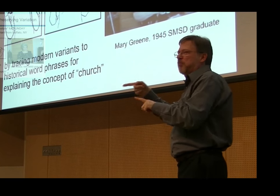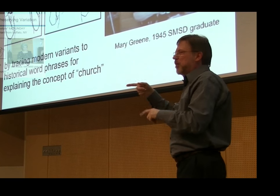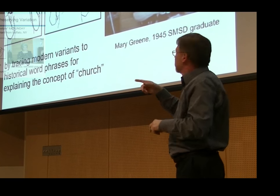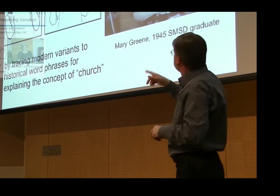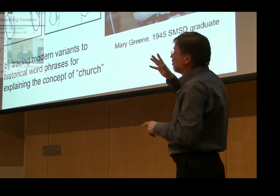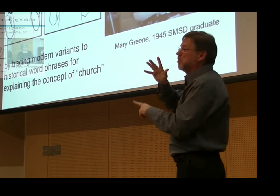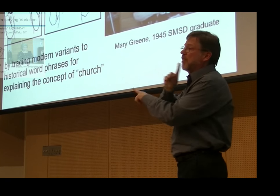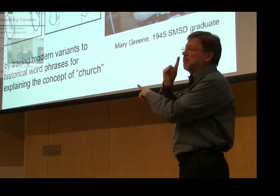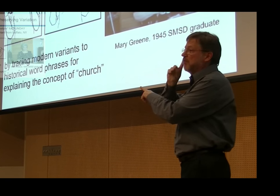Betsy's mother.